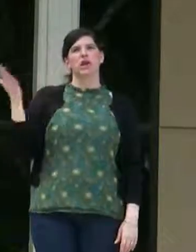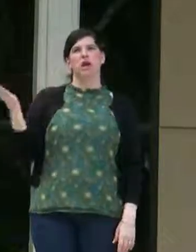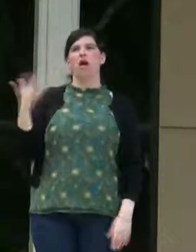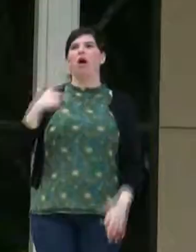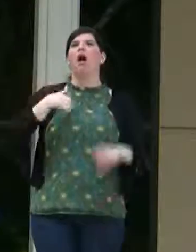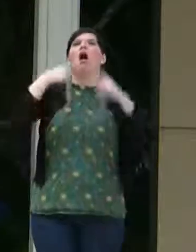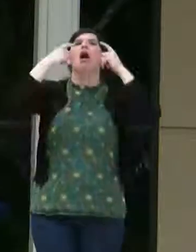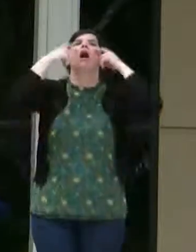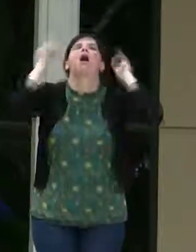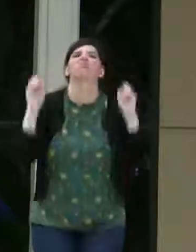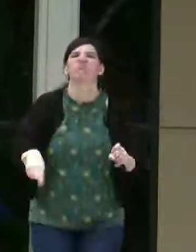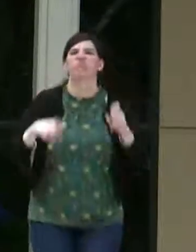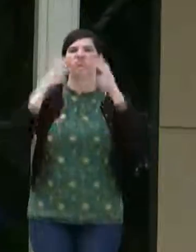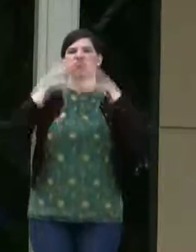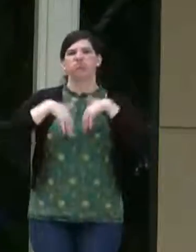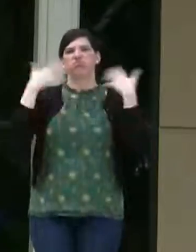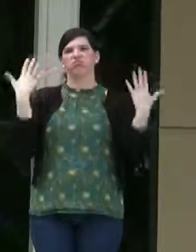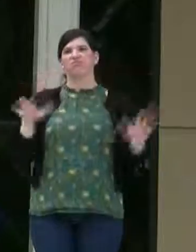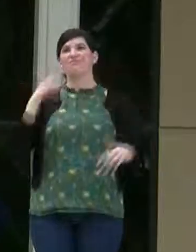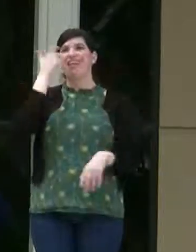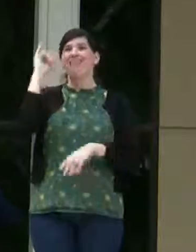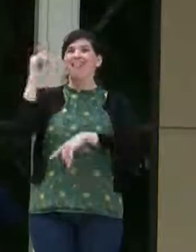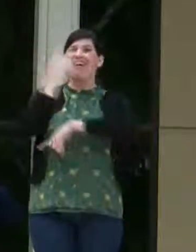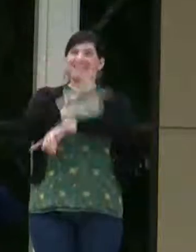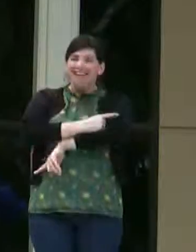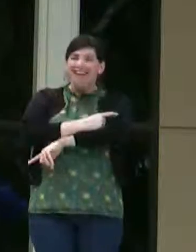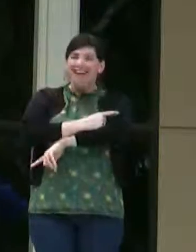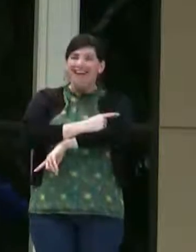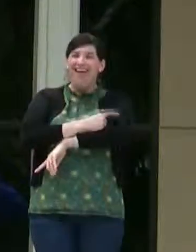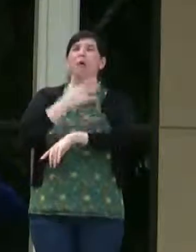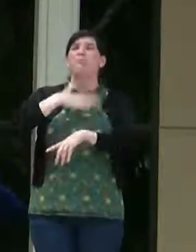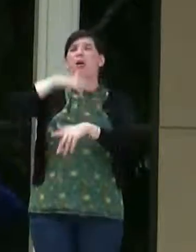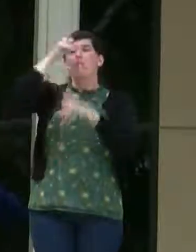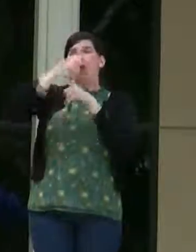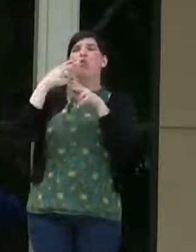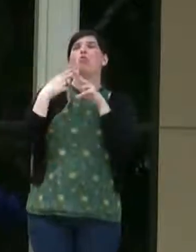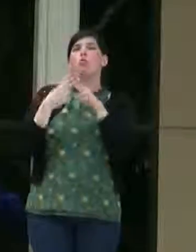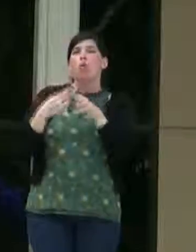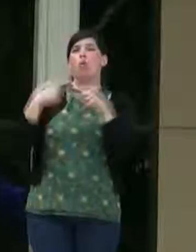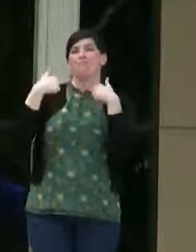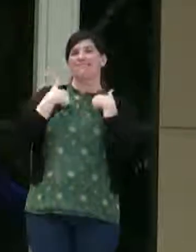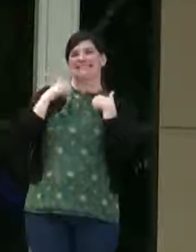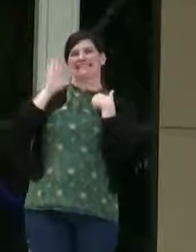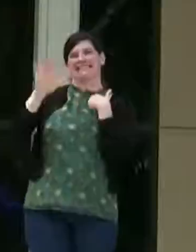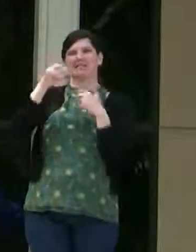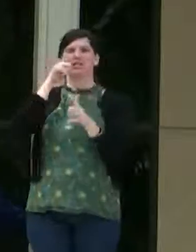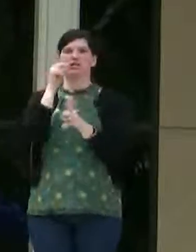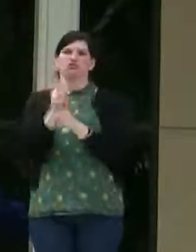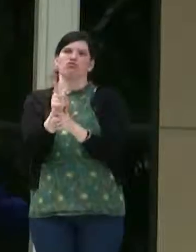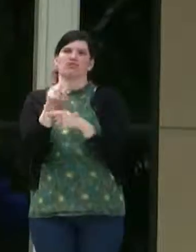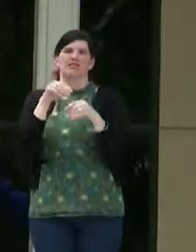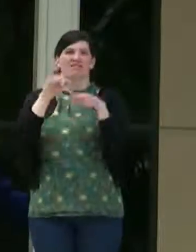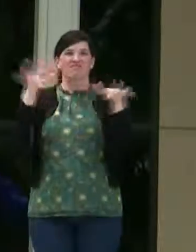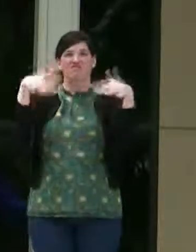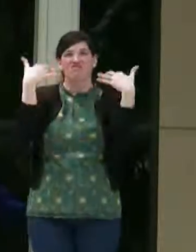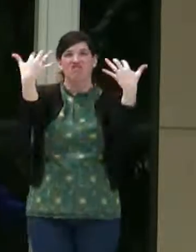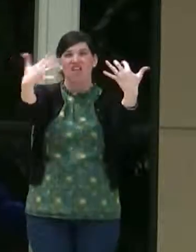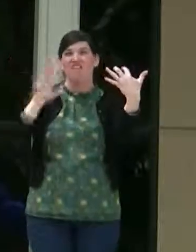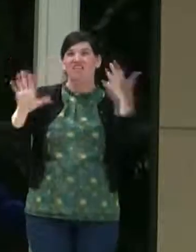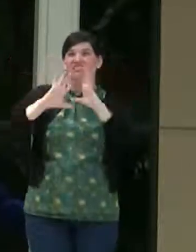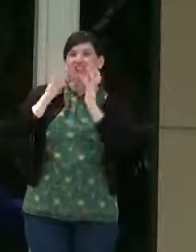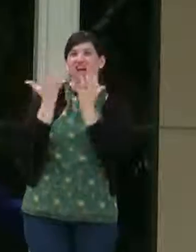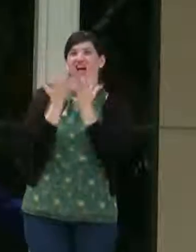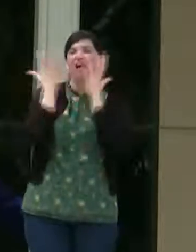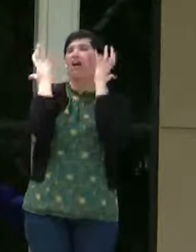but I cried that day when he called me his sister in front of his entire class. And so that was a powerful moment in my life. So now what I